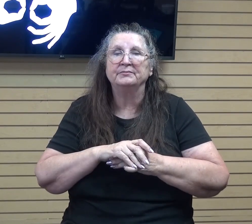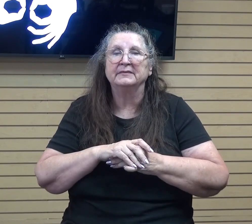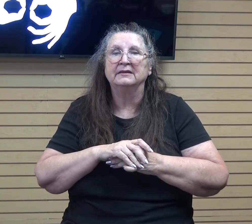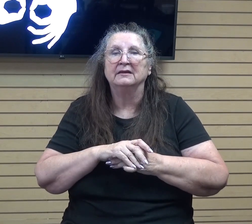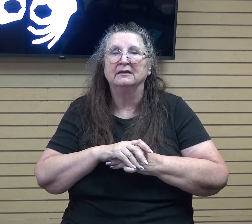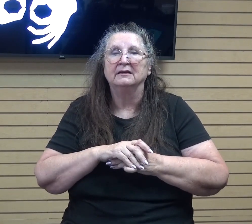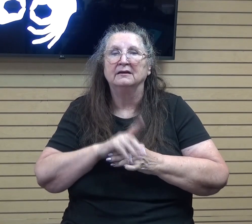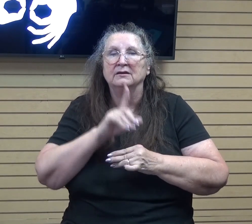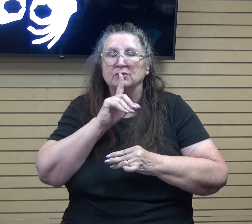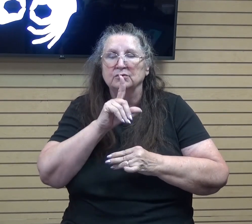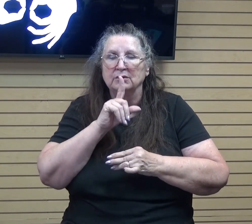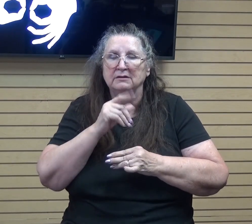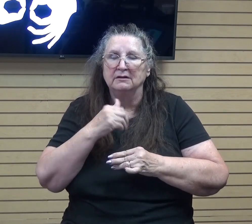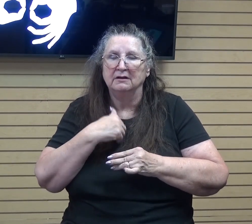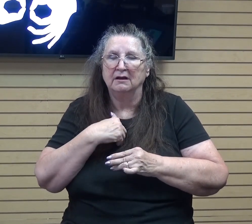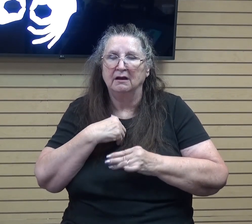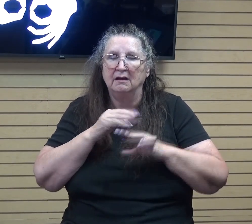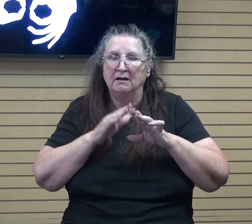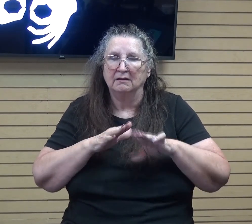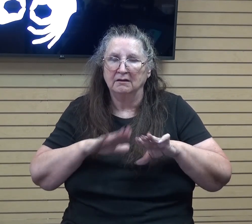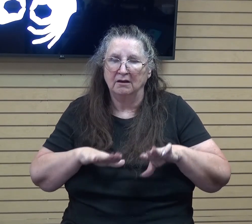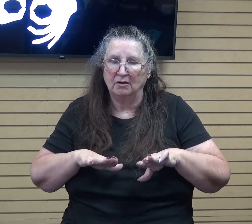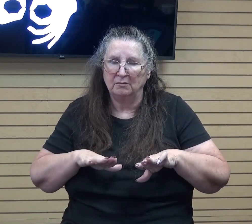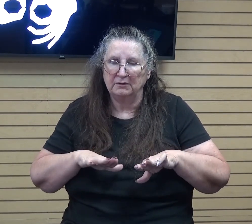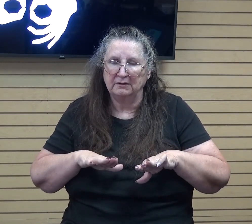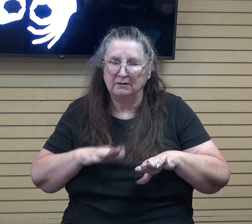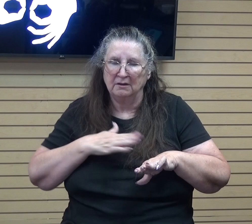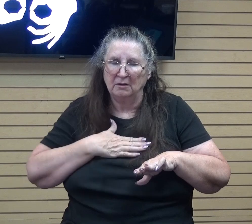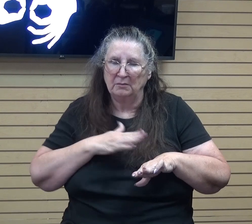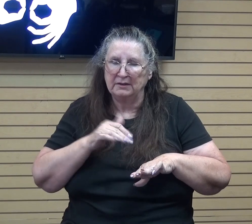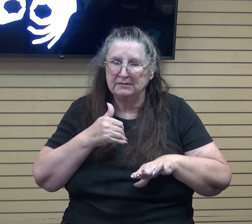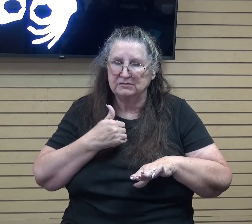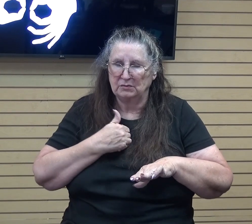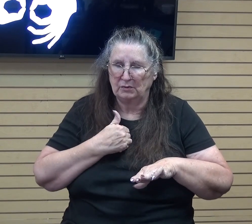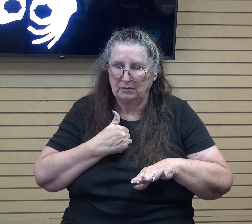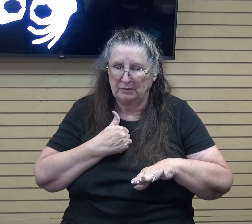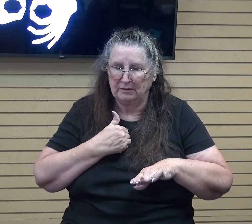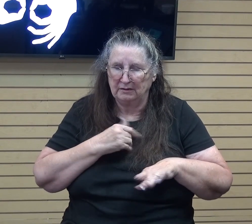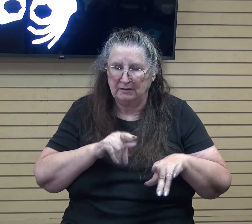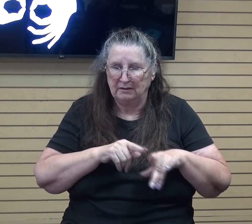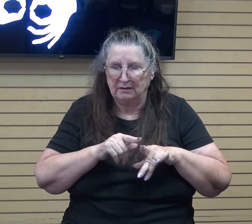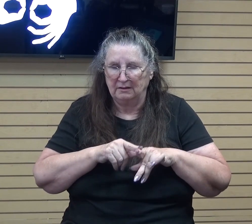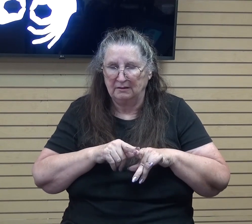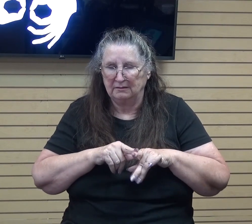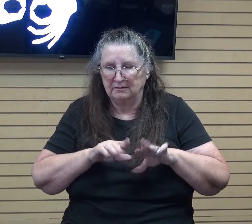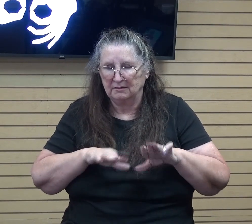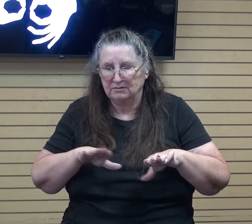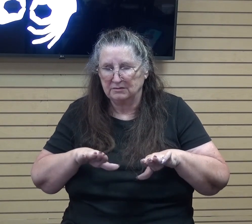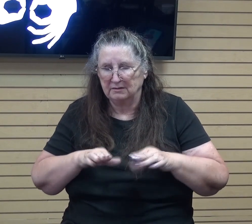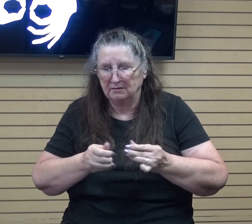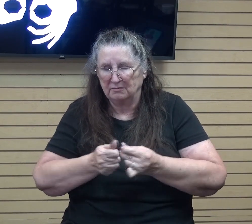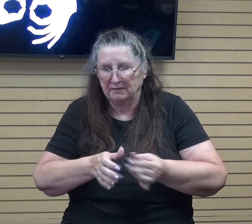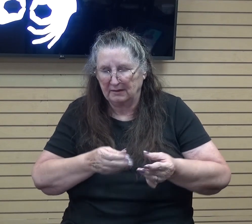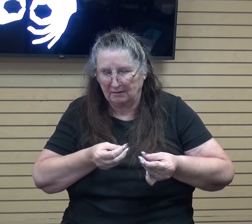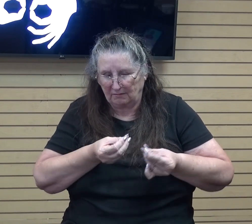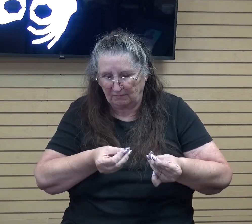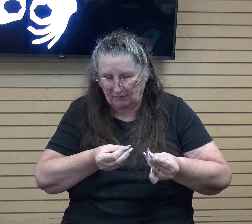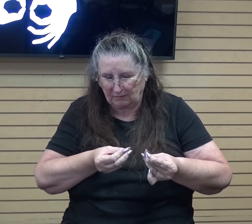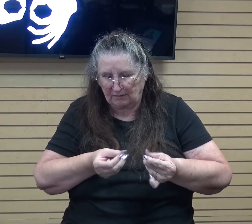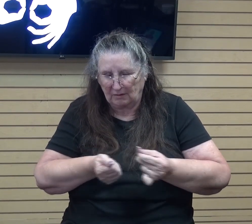Surely I have calmed and quieted my soul, like a weaned child with his mother, like a weaned